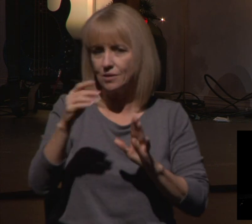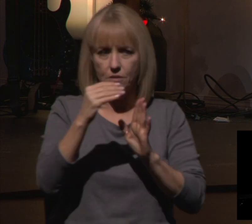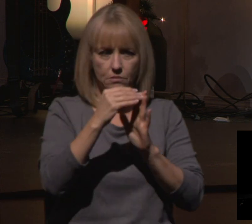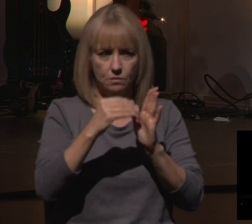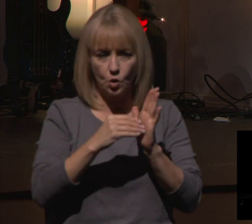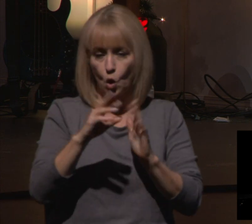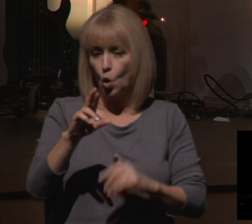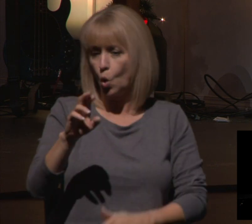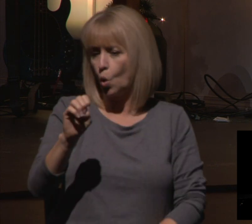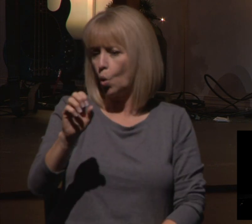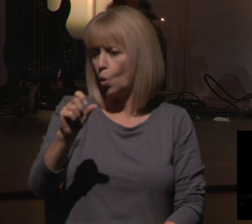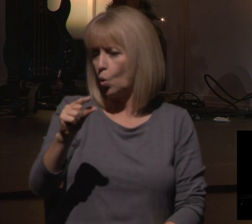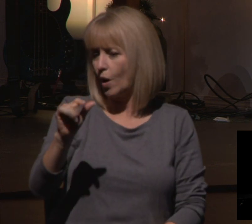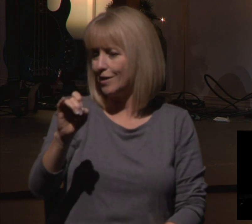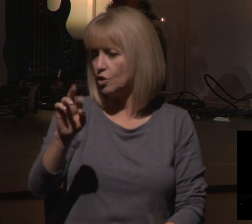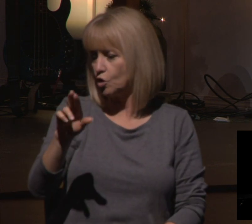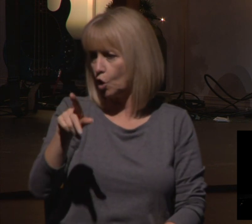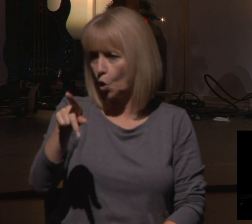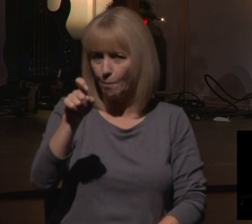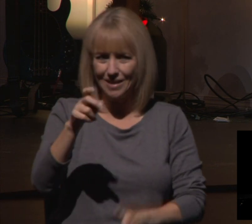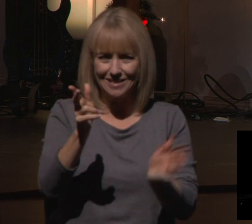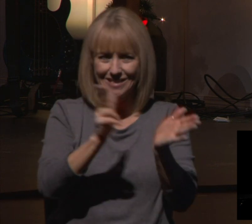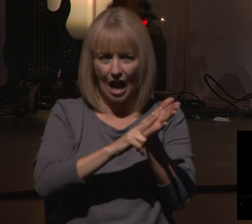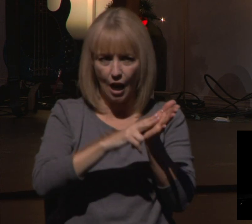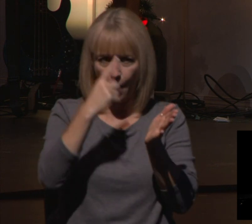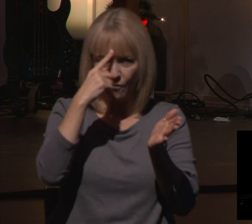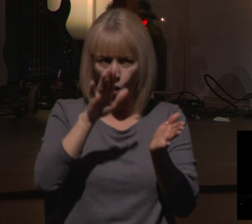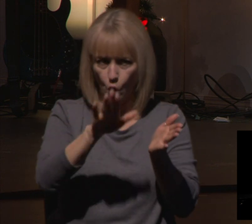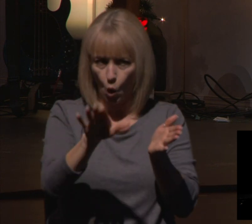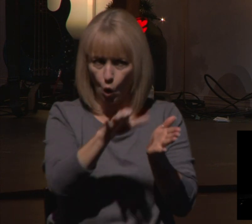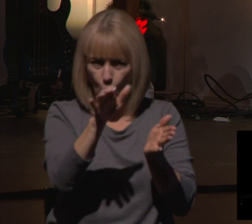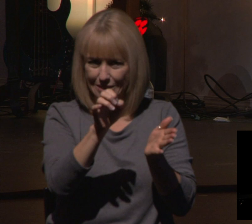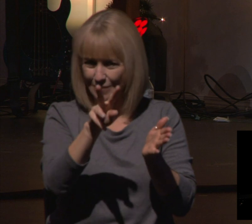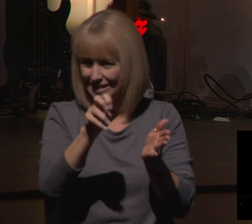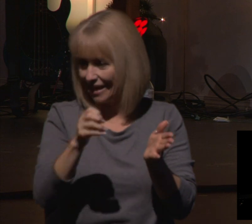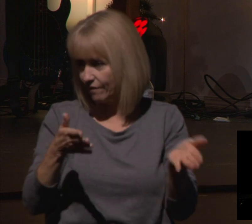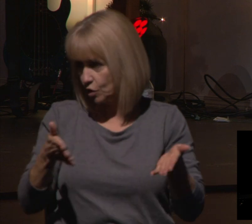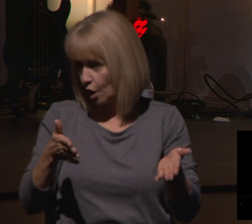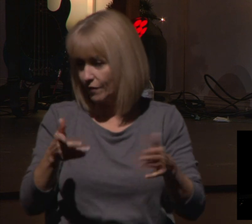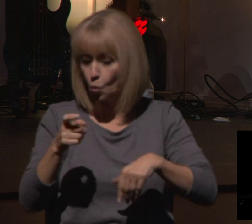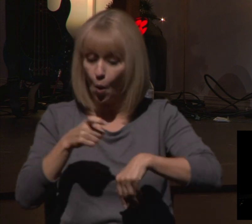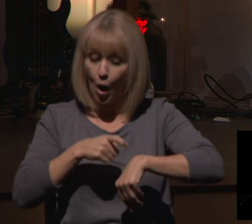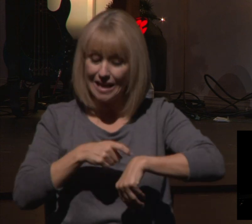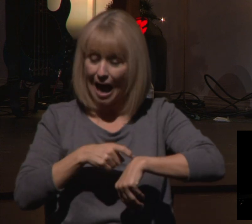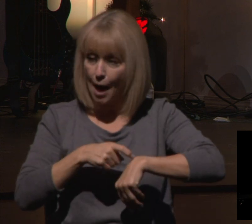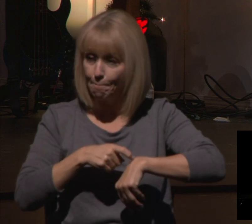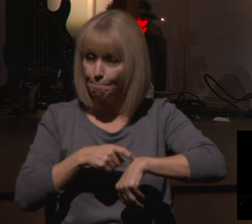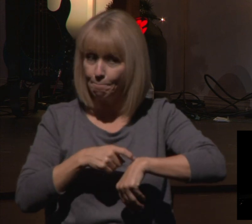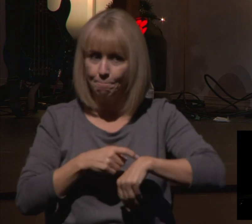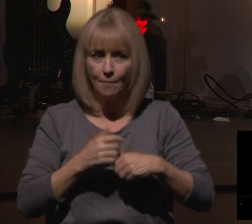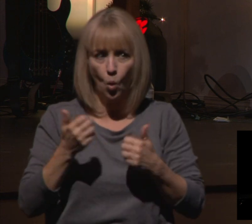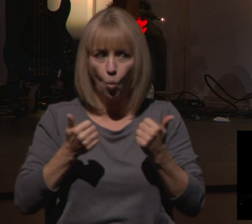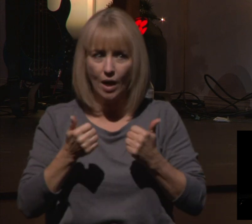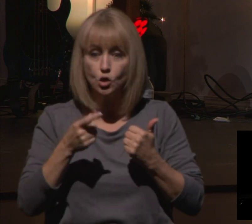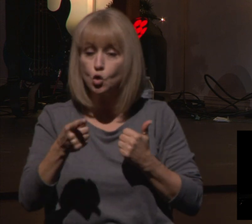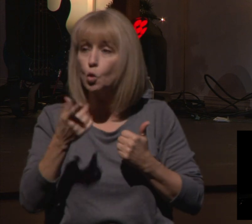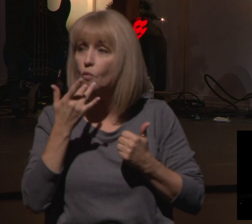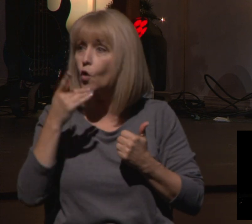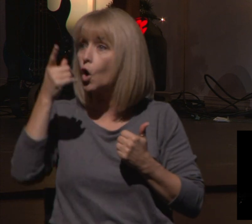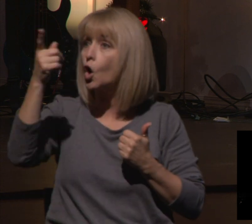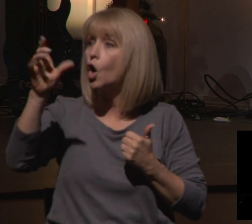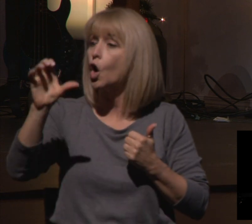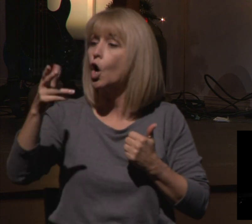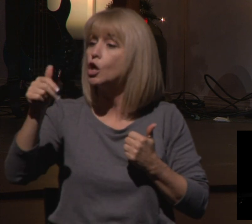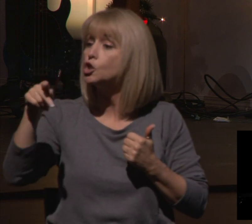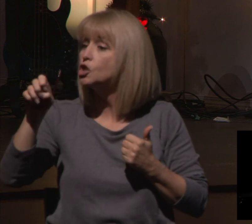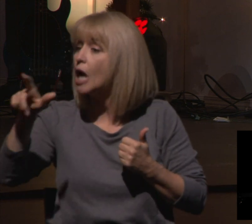And we're going to have you do that online, and you're going to get to pick what time you're coming and which venue you want to watch. If you want to watch it in the chapel, like we've got some